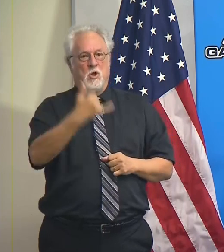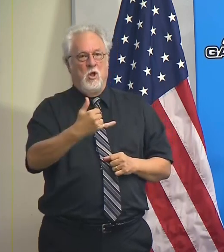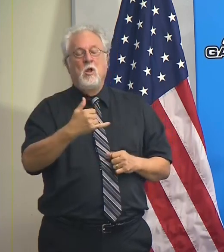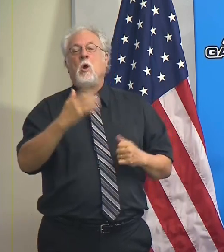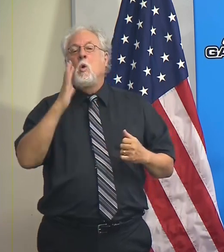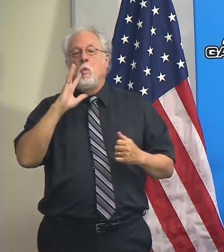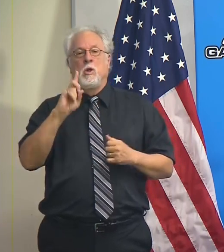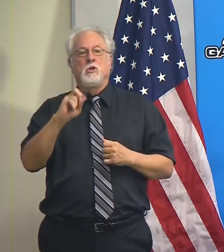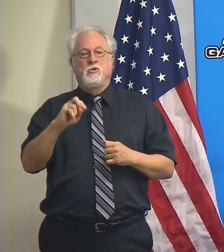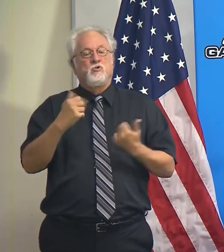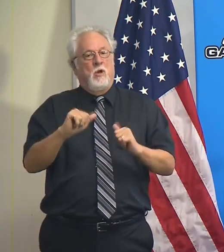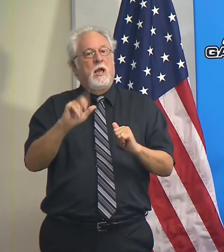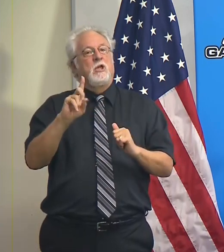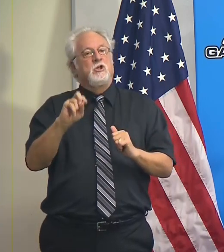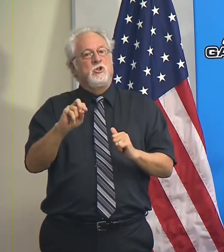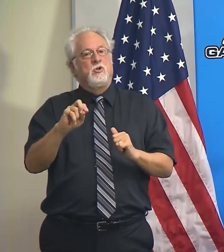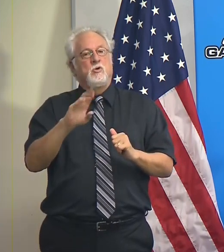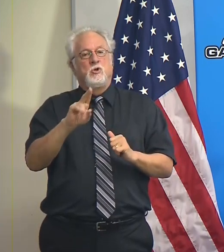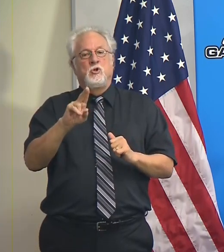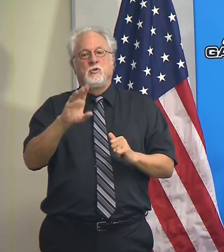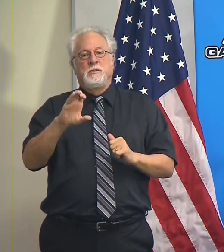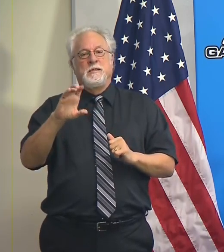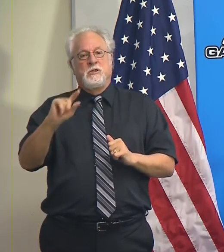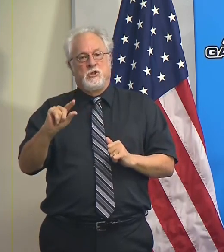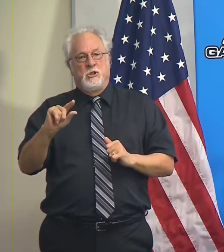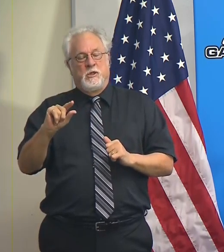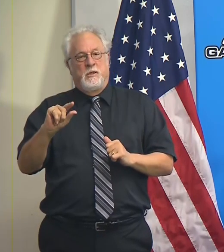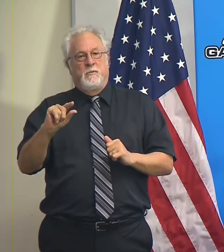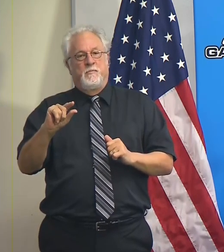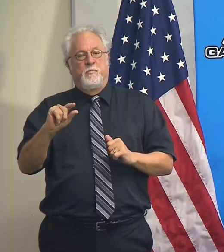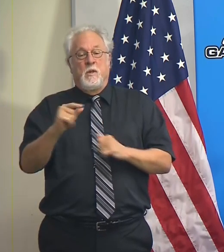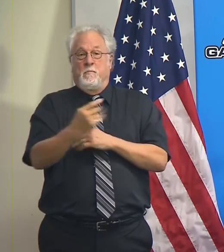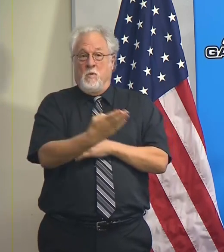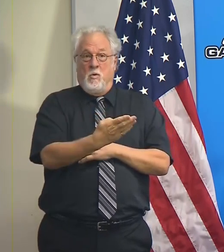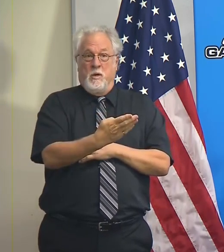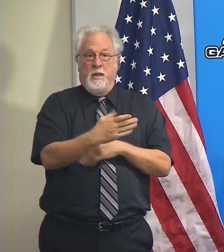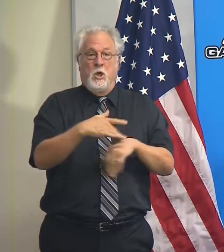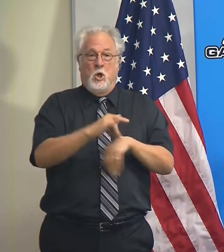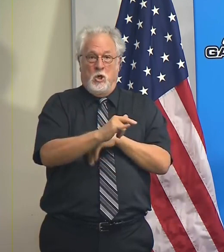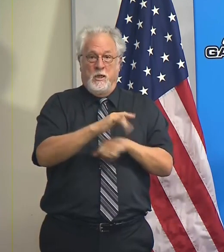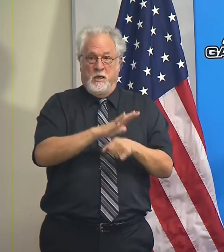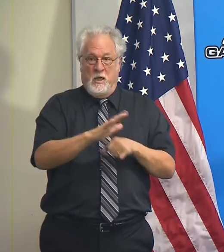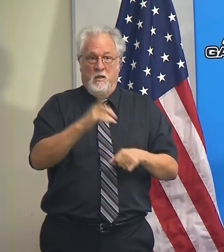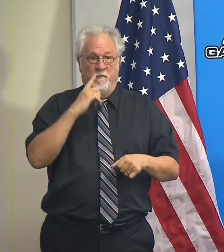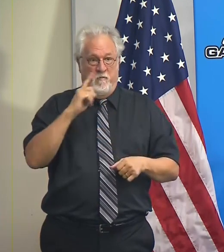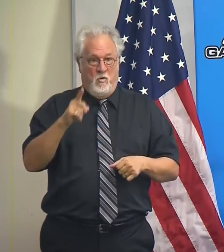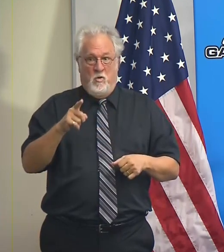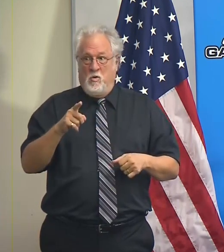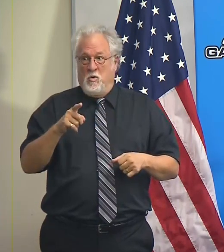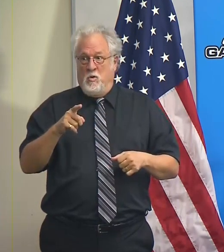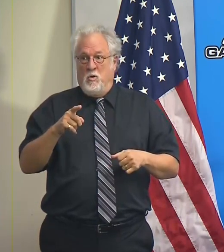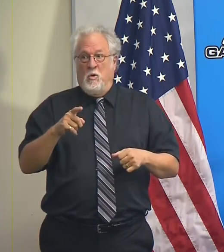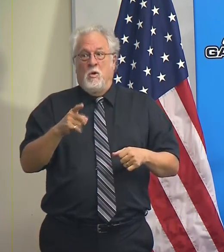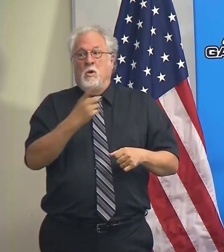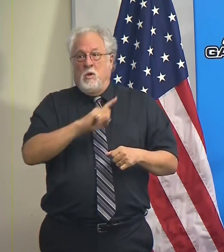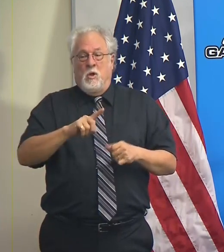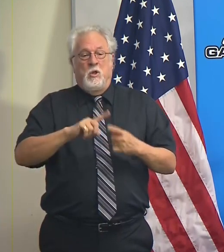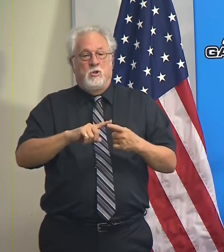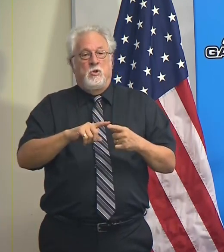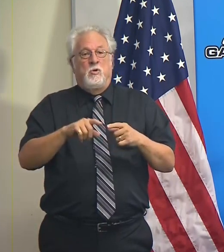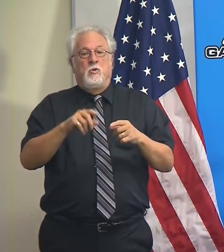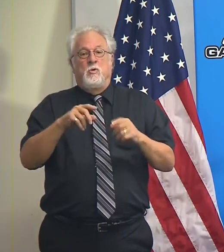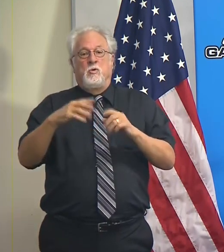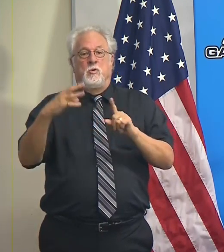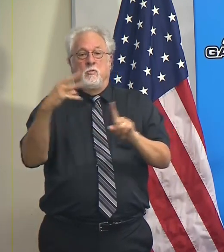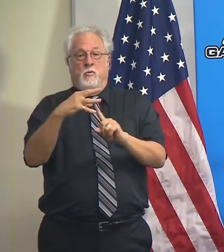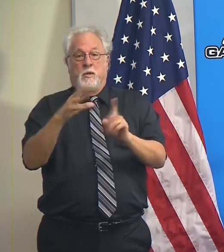So we'll do that. We'll try to do this UCG in the morning early enough to get out and do a press conference